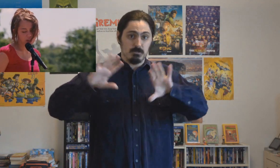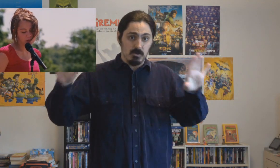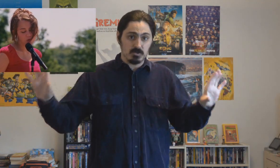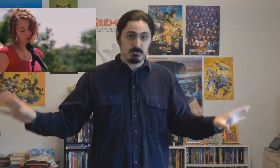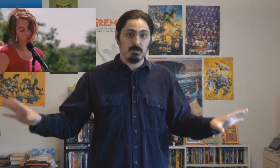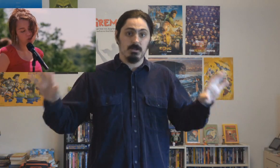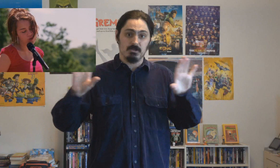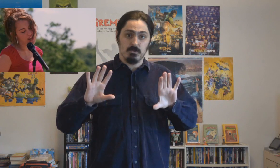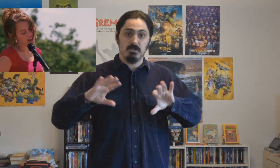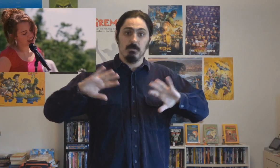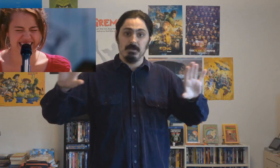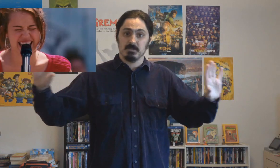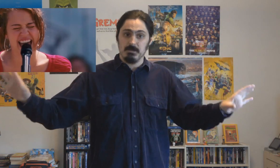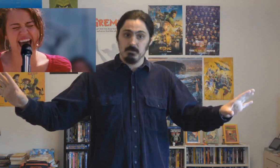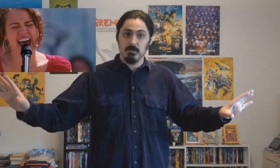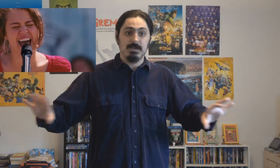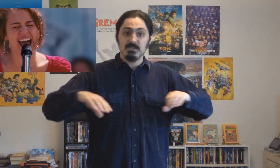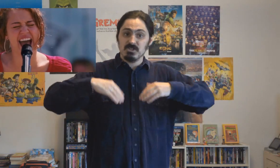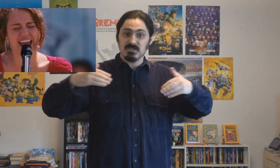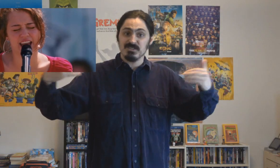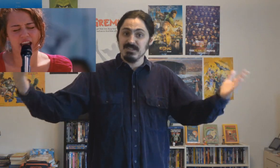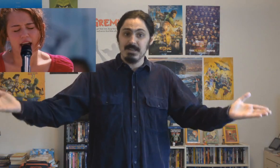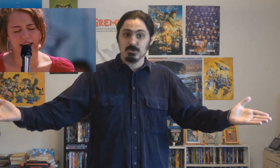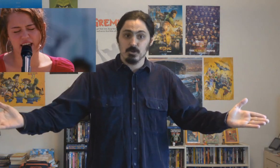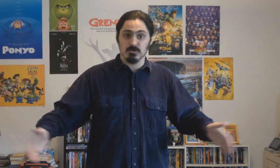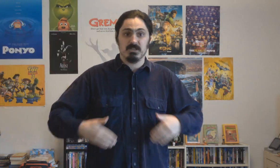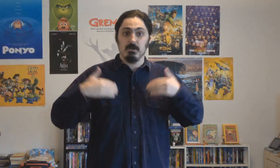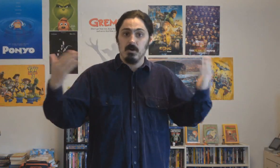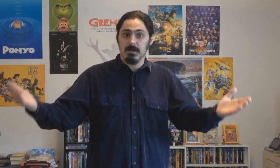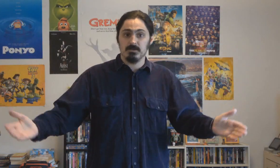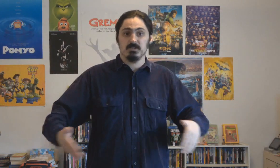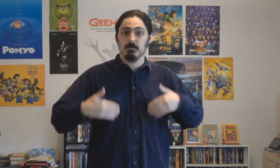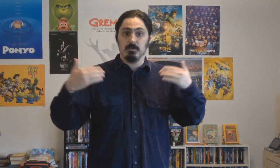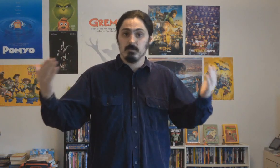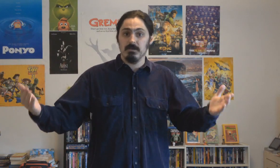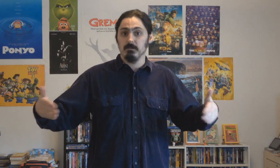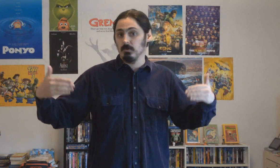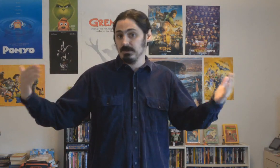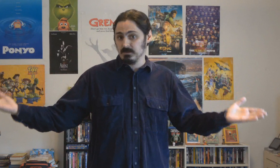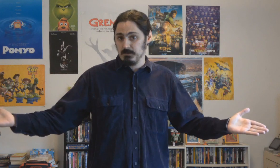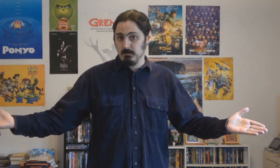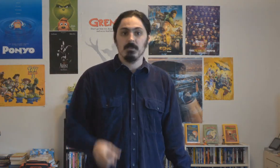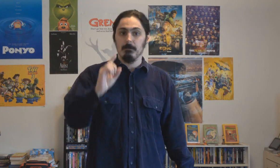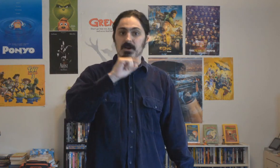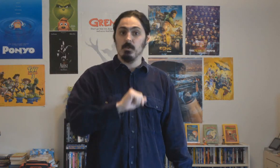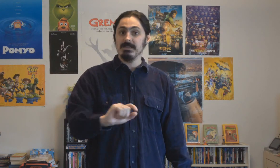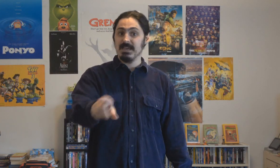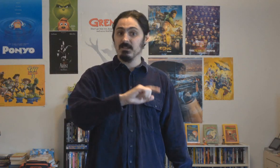oh so smartly not turning into a big spectacle. It's just this teenage girl singing a heart out to the supportive crowd of local townspeople. By the way, Taylor